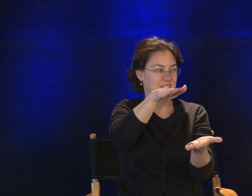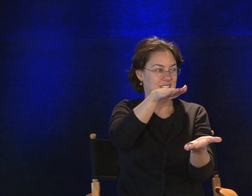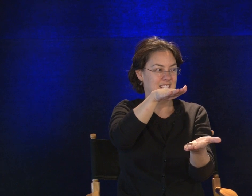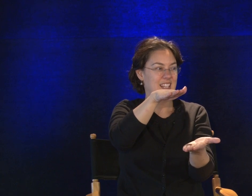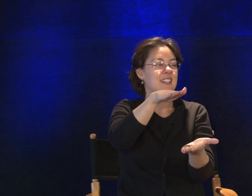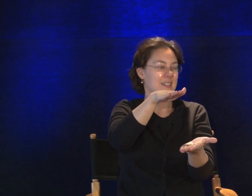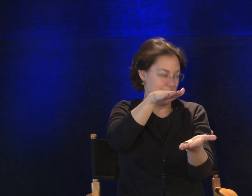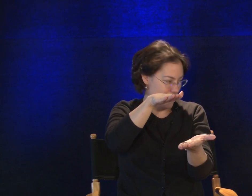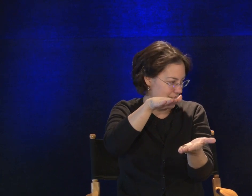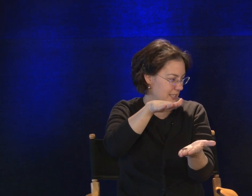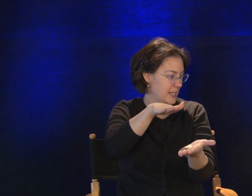College.